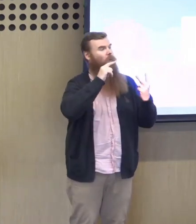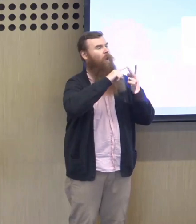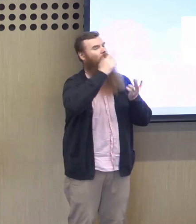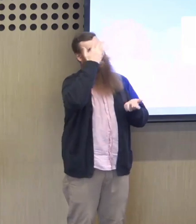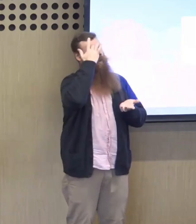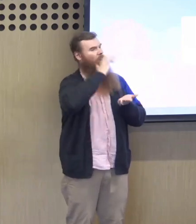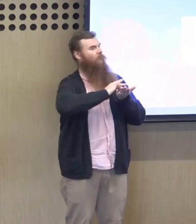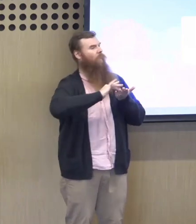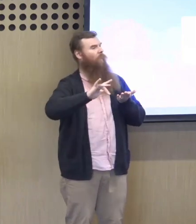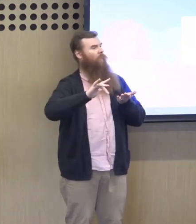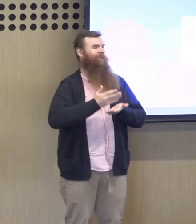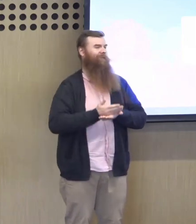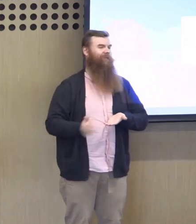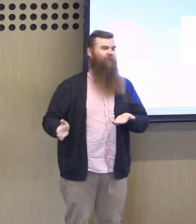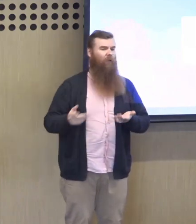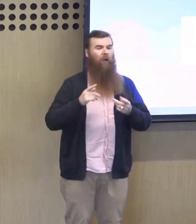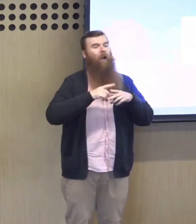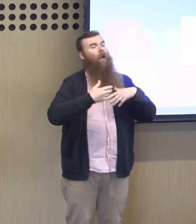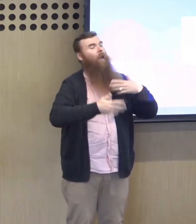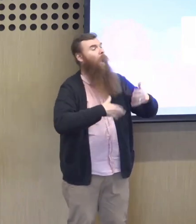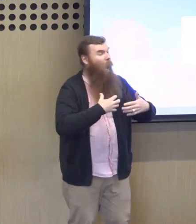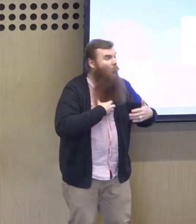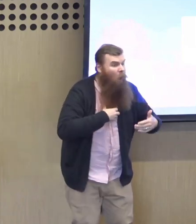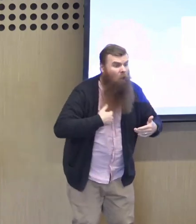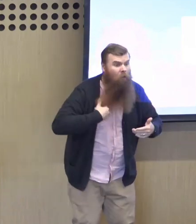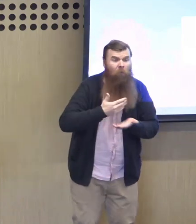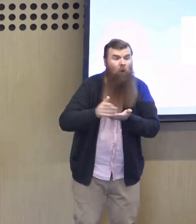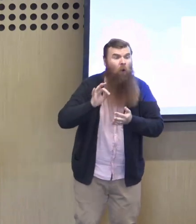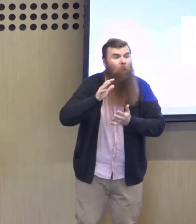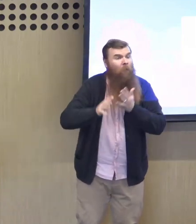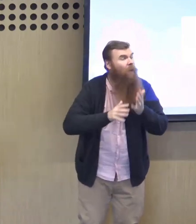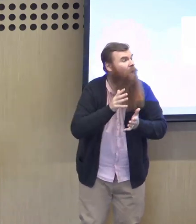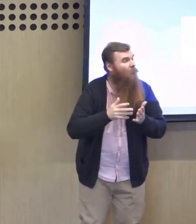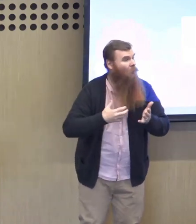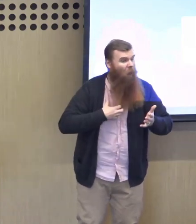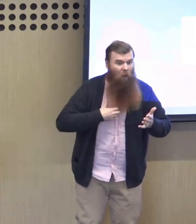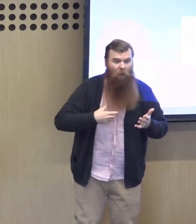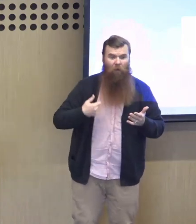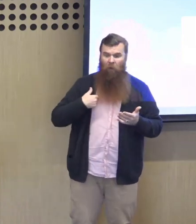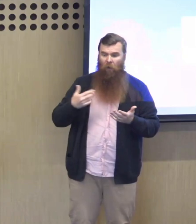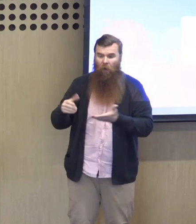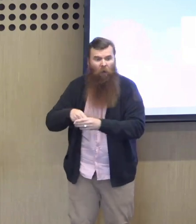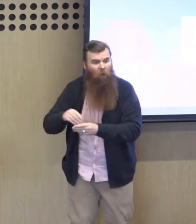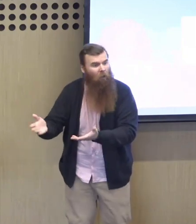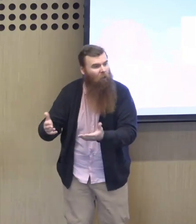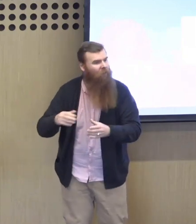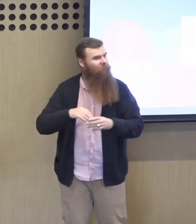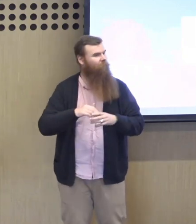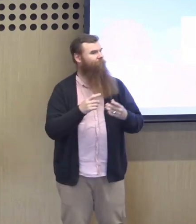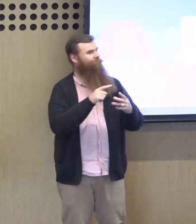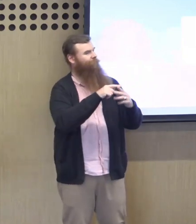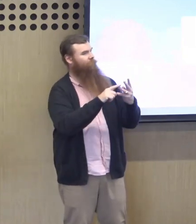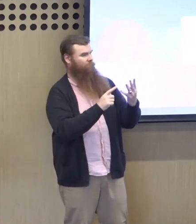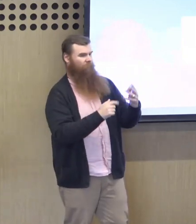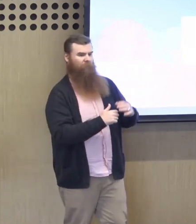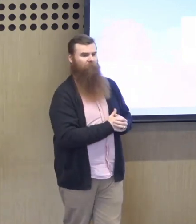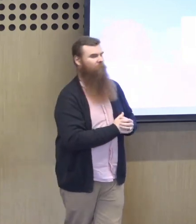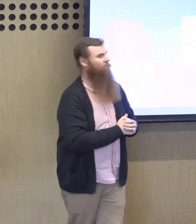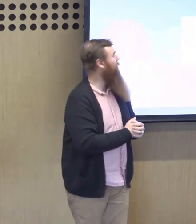Whether it's malicious or whether it's done without purpose, these things, and that might be also, sorry, I didn't mean to not include you, but